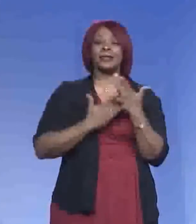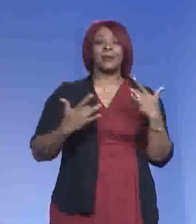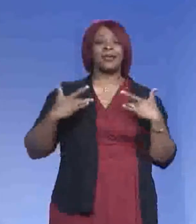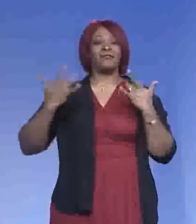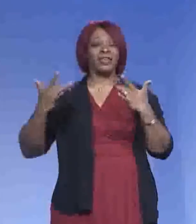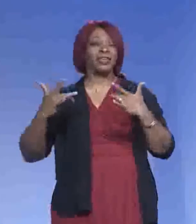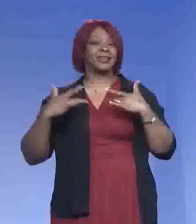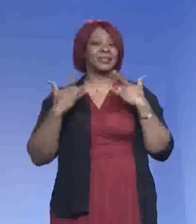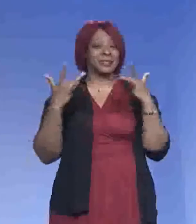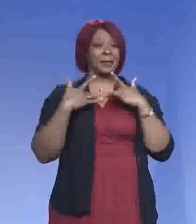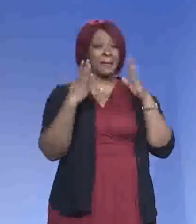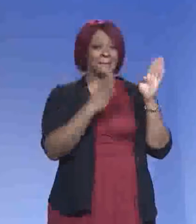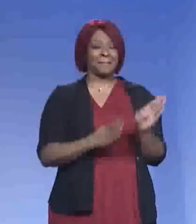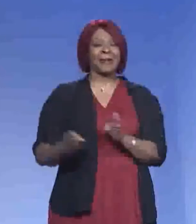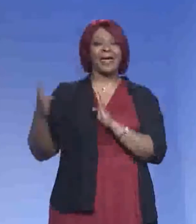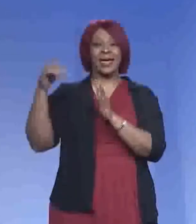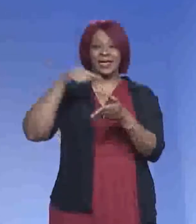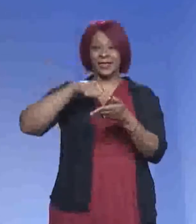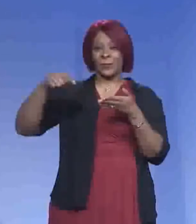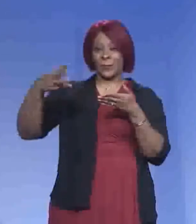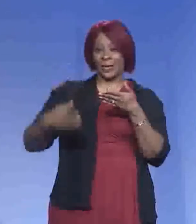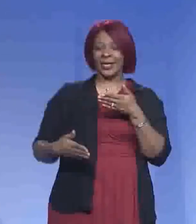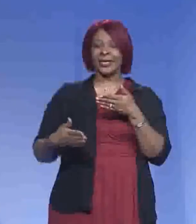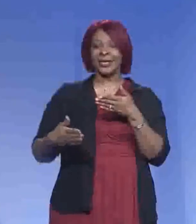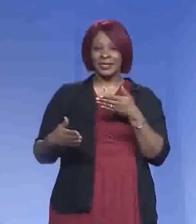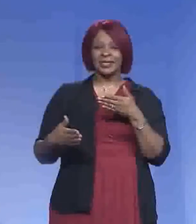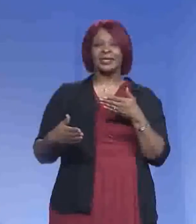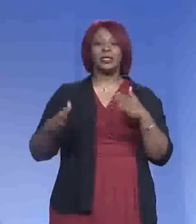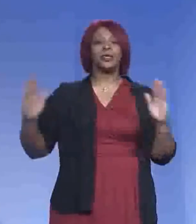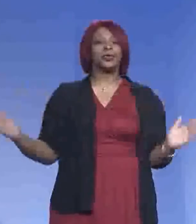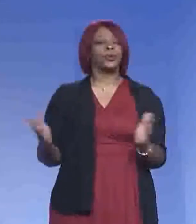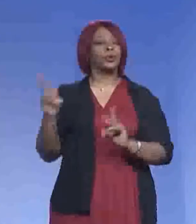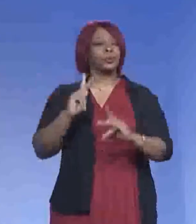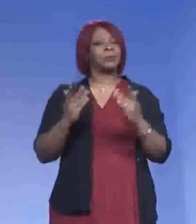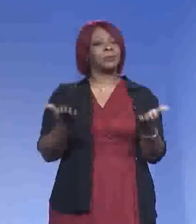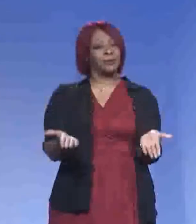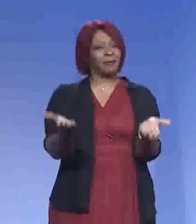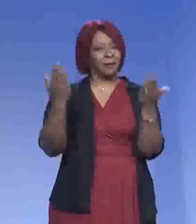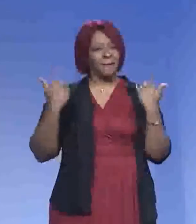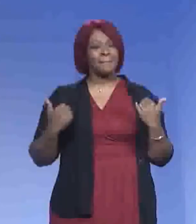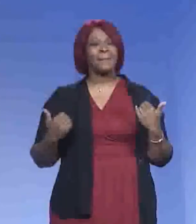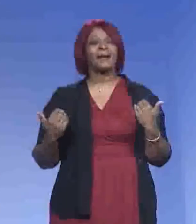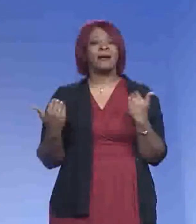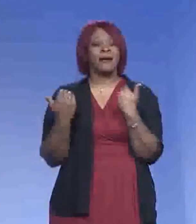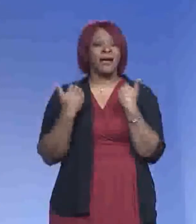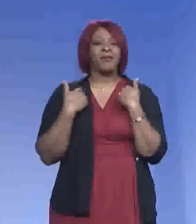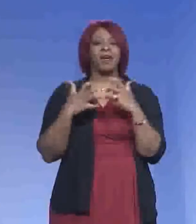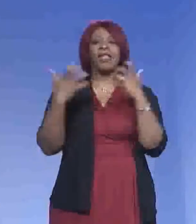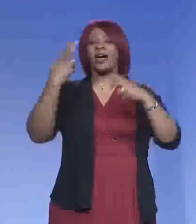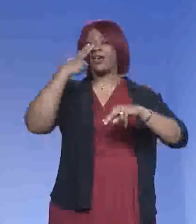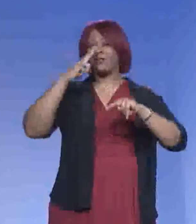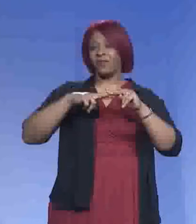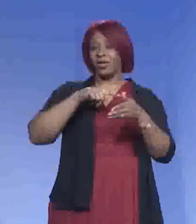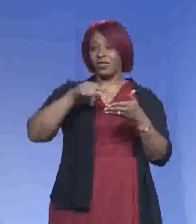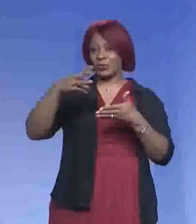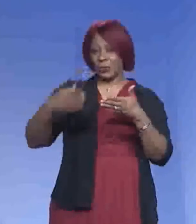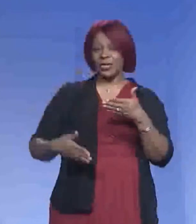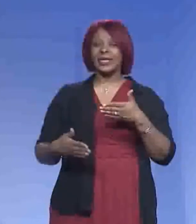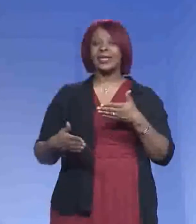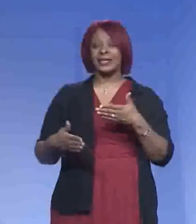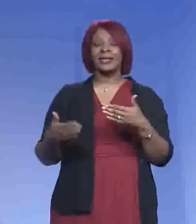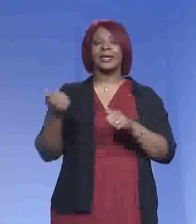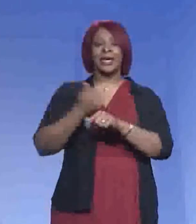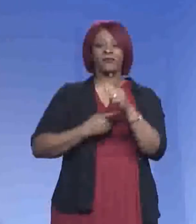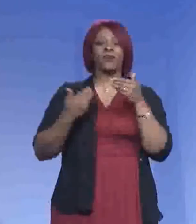that we're going to be doing this weekend to just try to encourage people to come on out and let's have a lot of fun this weekend and